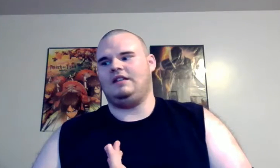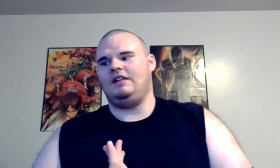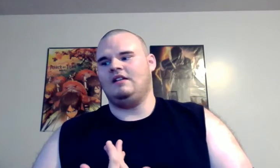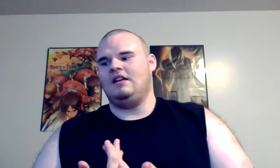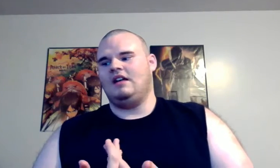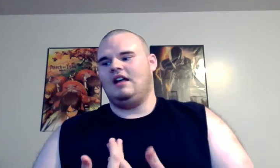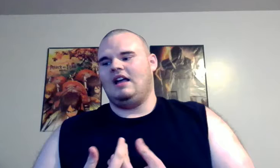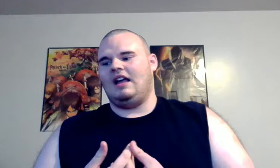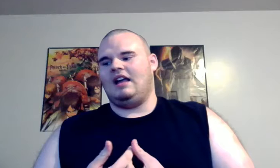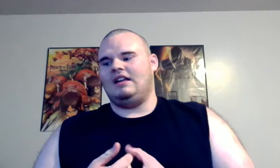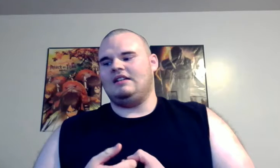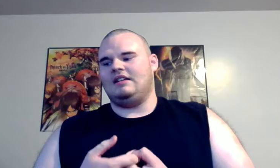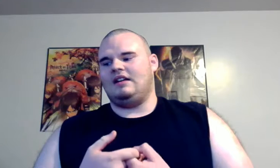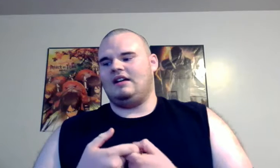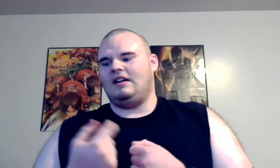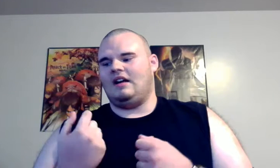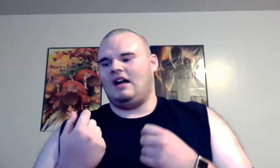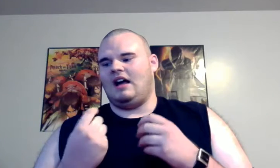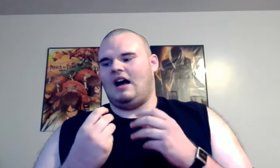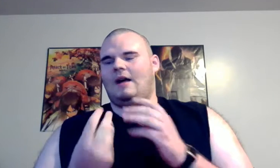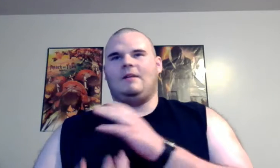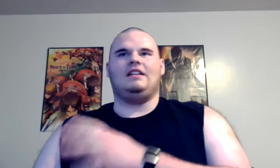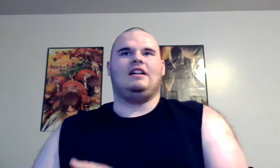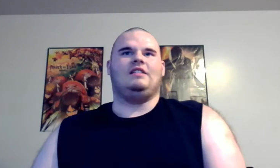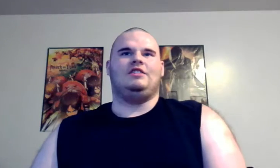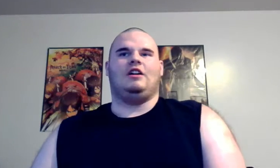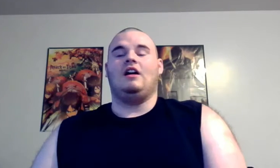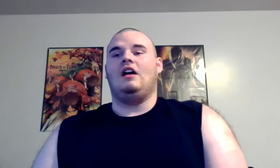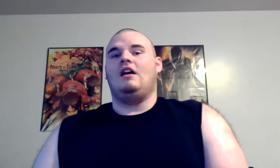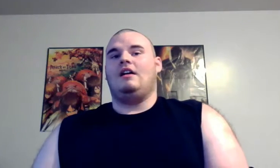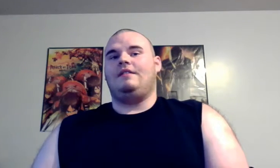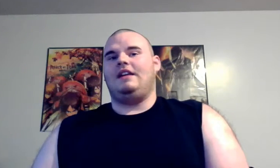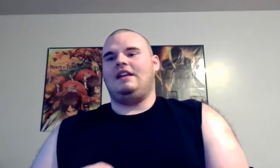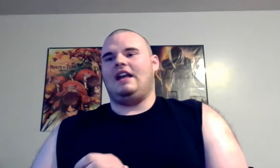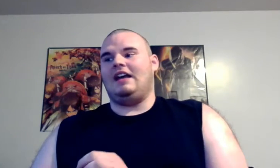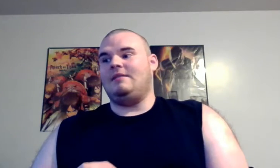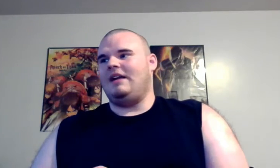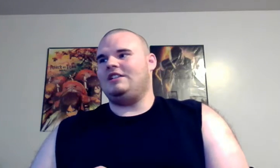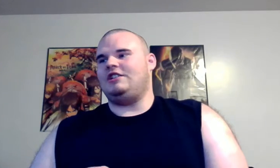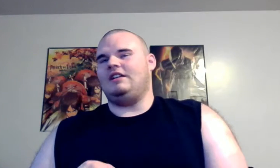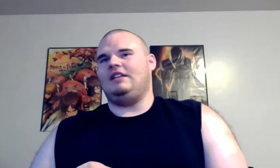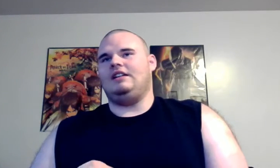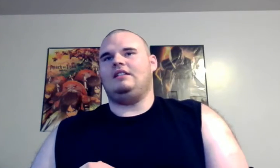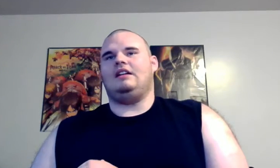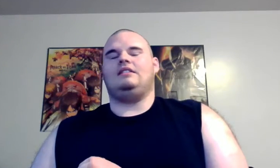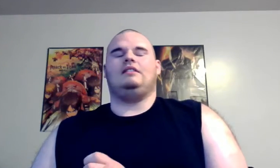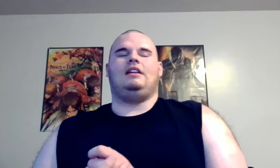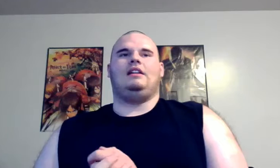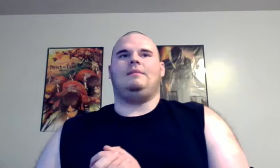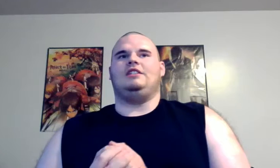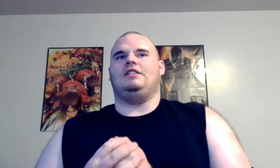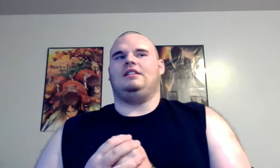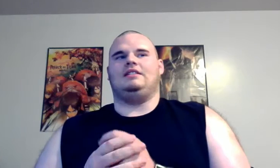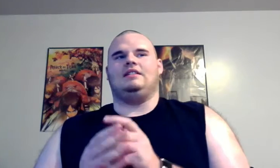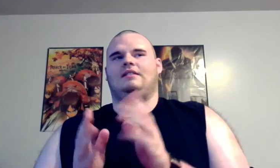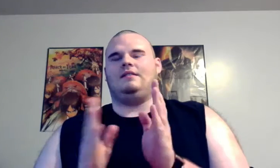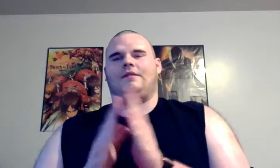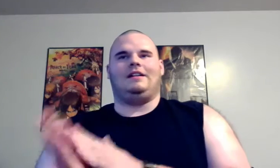and I'm not entirely sure the animation the not animation this isn't a fucking